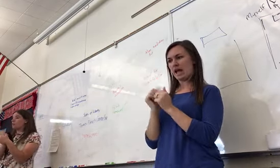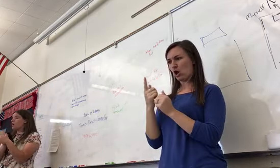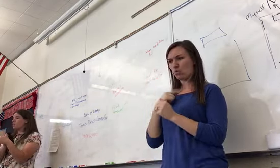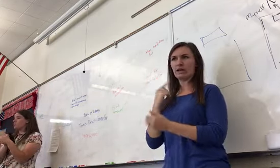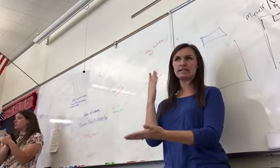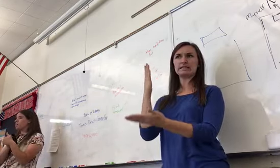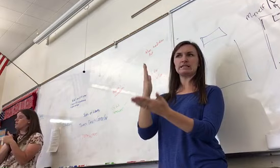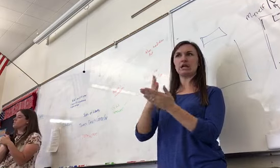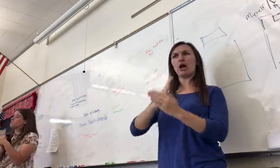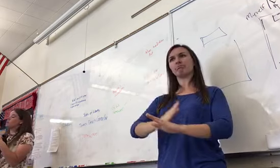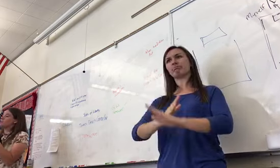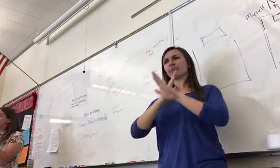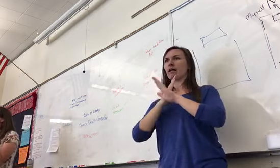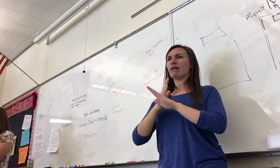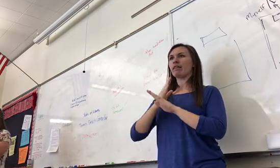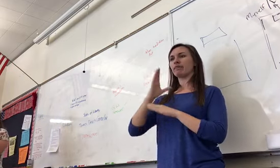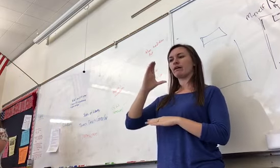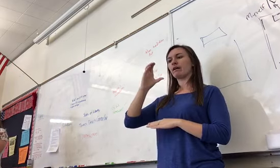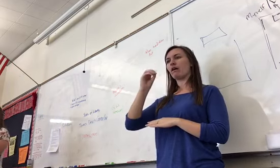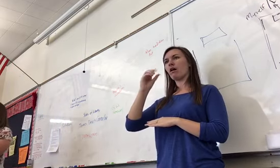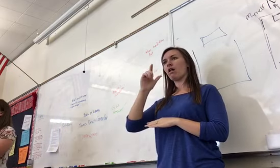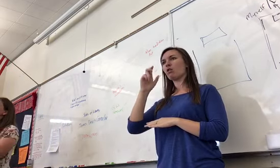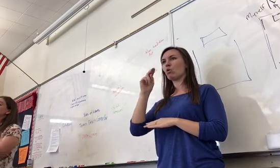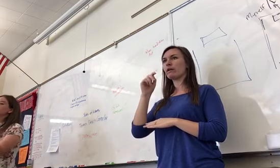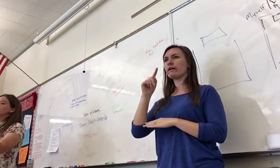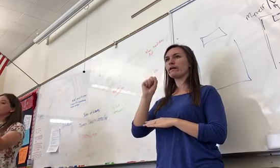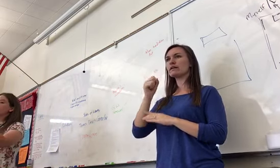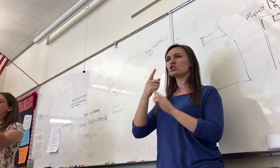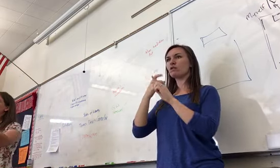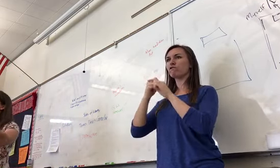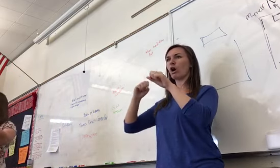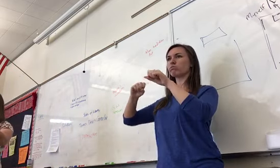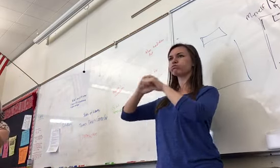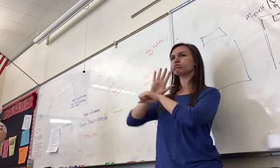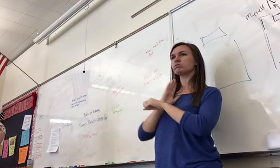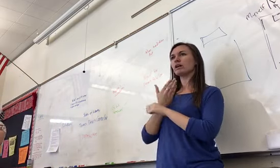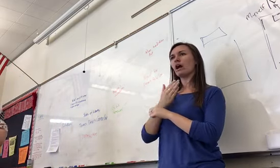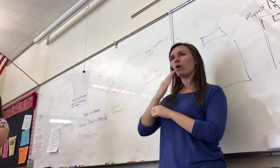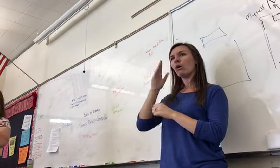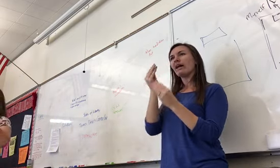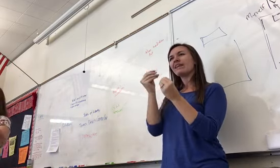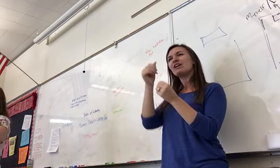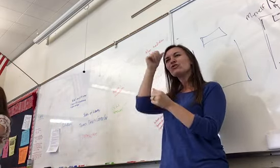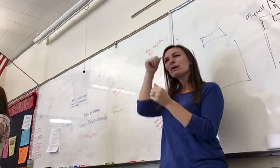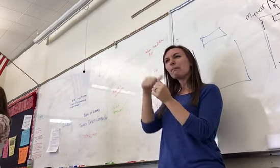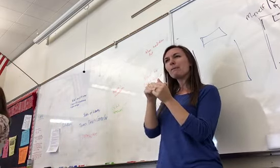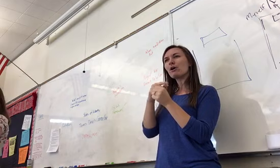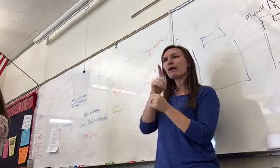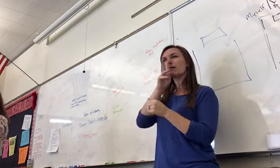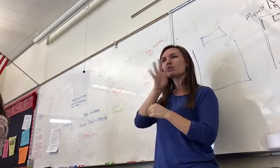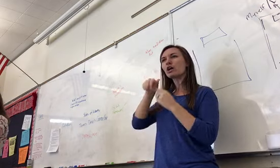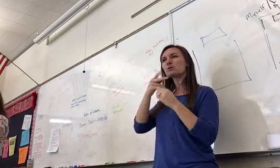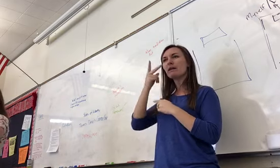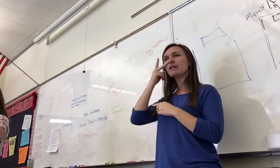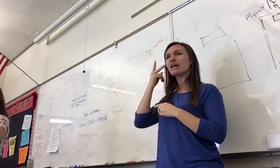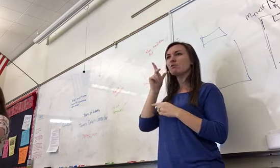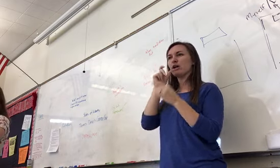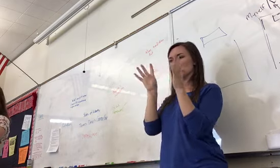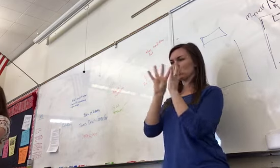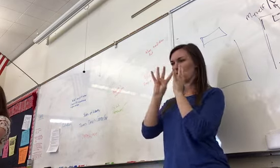the colonists from coming into our land. Remember we talked about when they surrounded the fort and they shot in and killed all the people and then they thought that